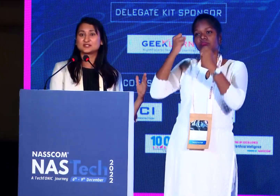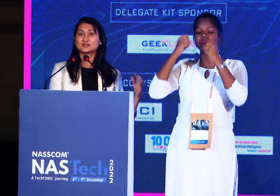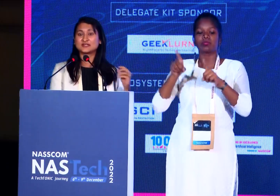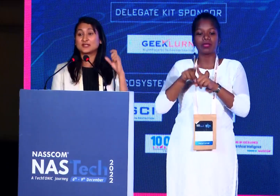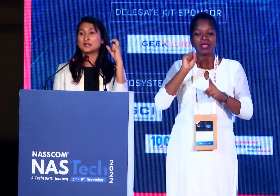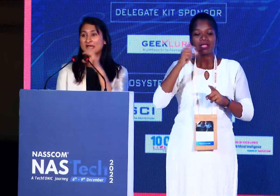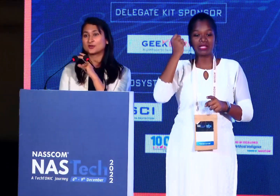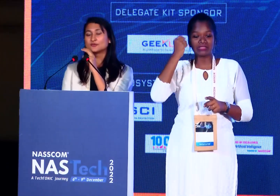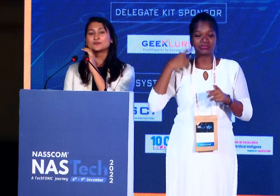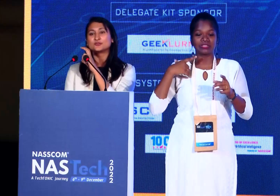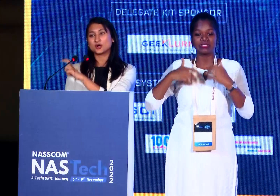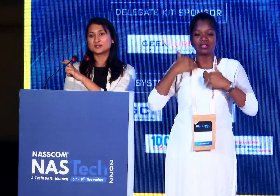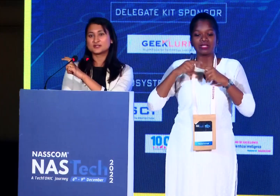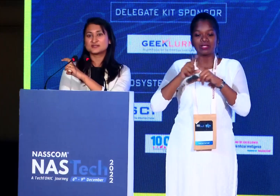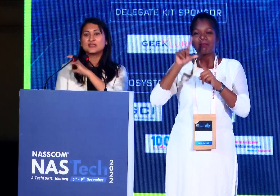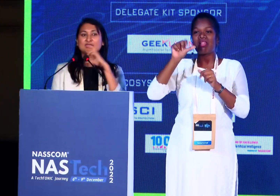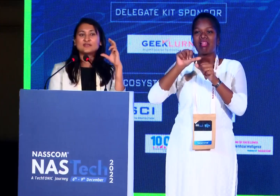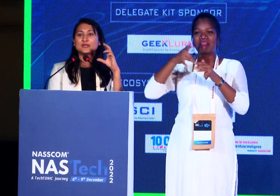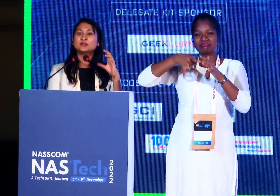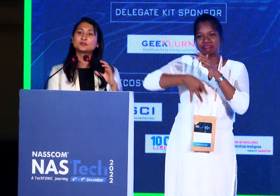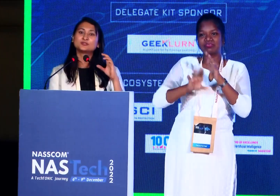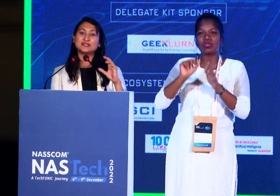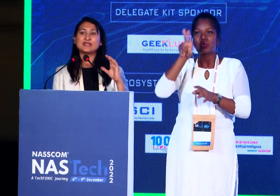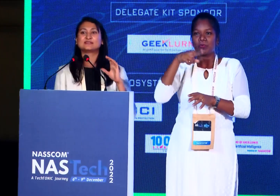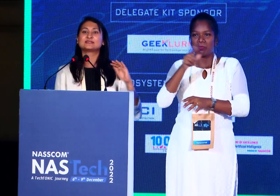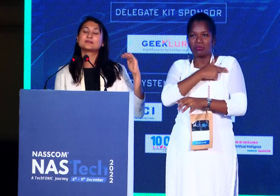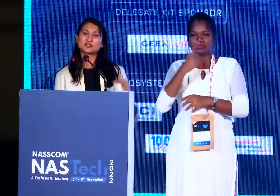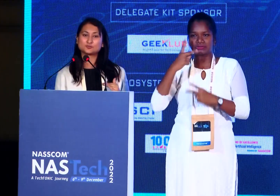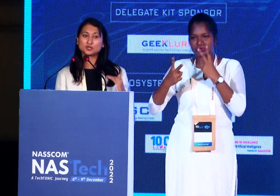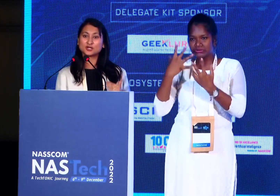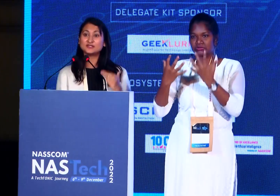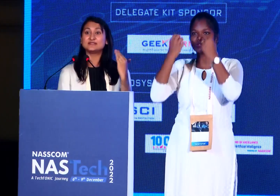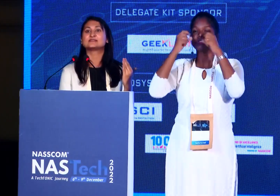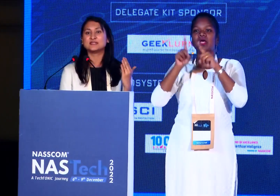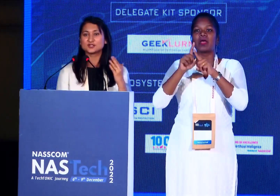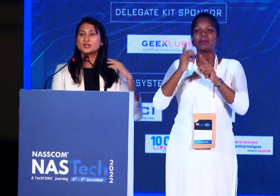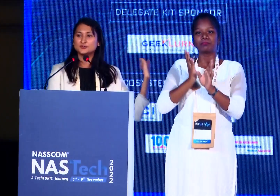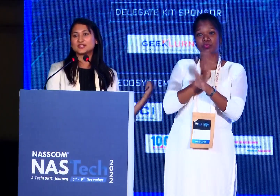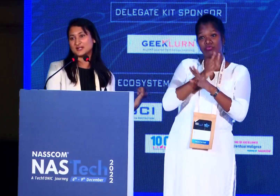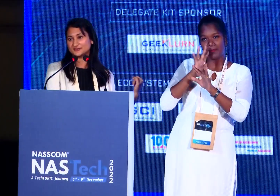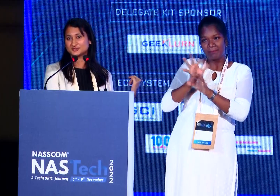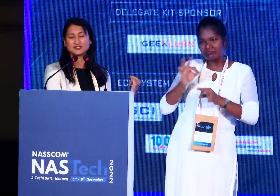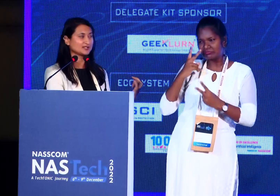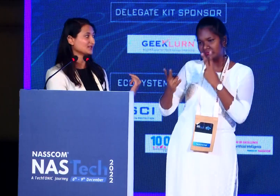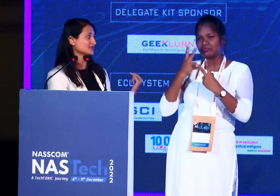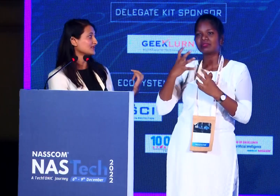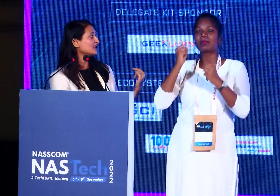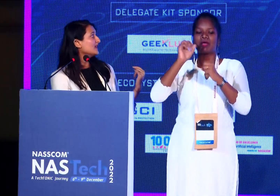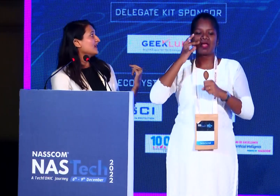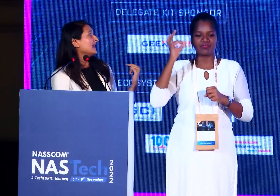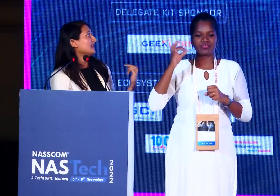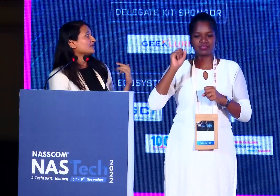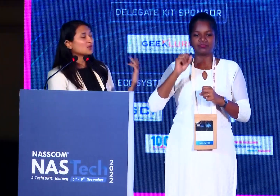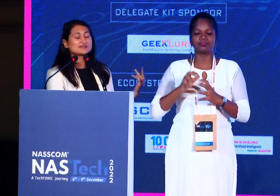applications where there is a lack of doctors and we are able to detect these at a much more early stage using artificial intelligence.